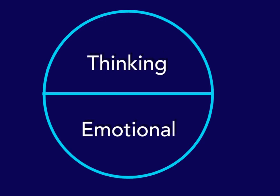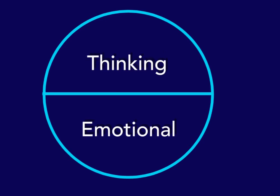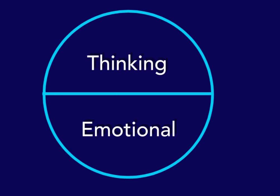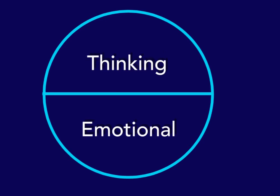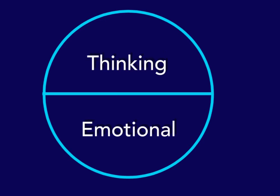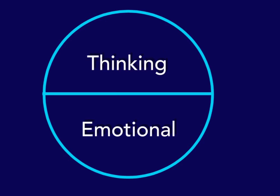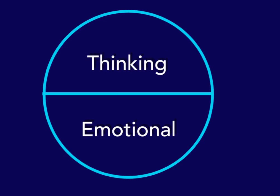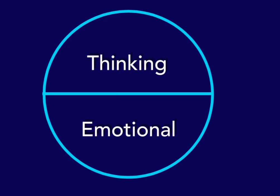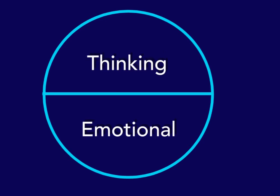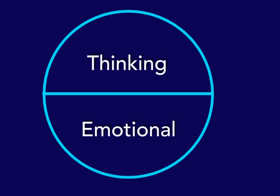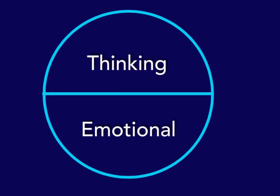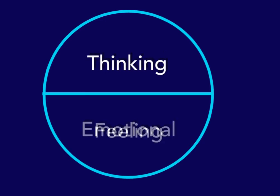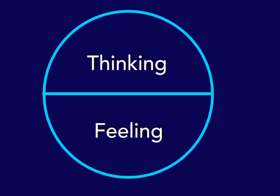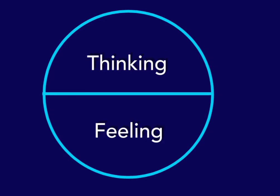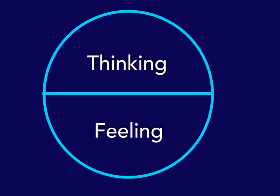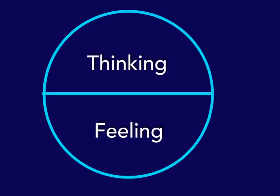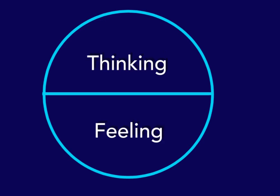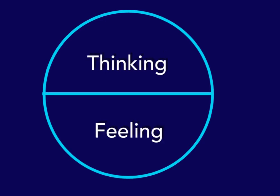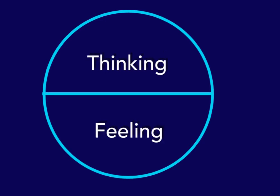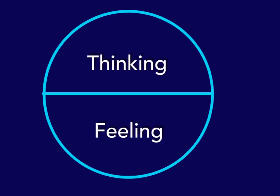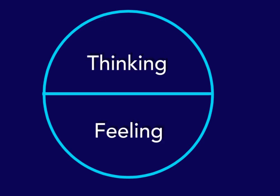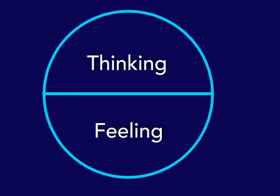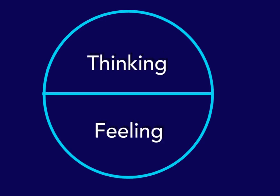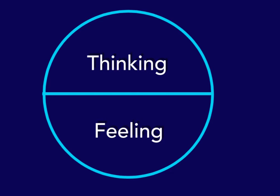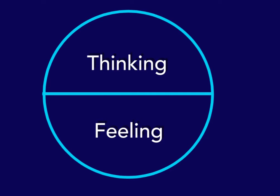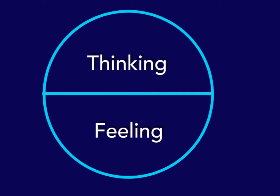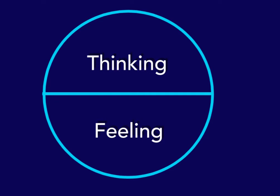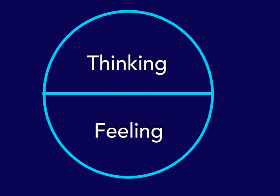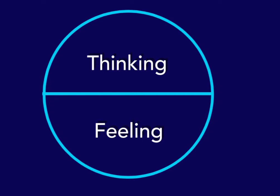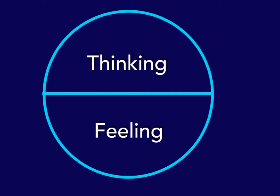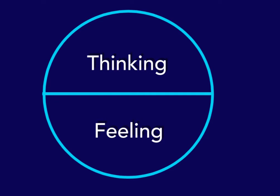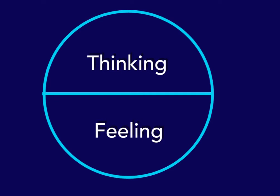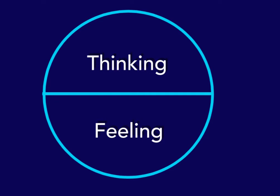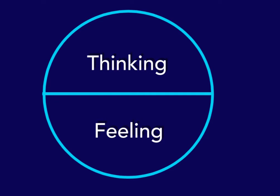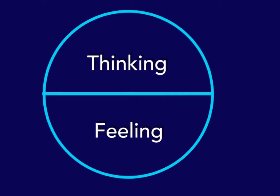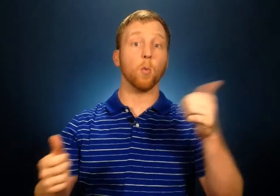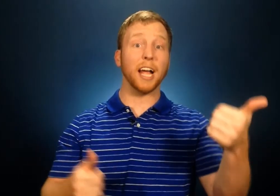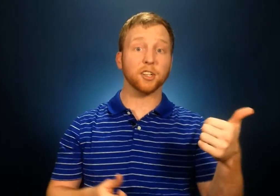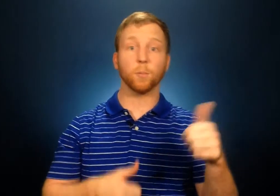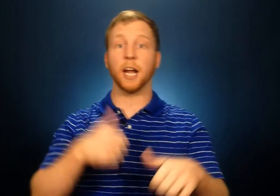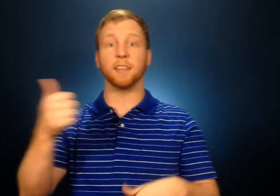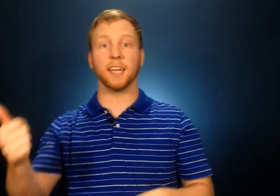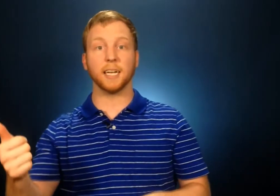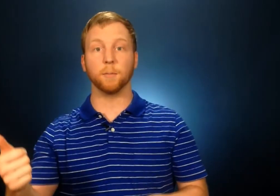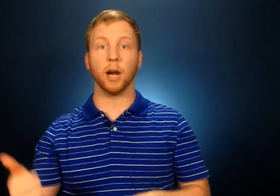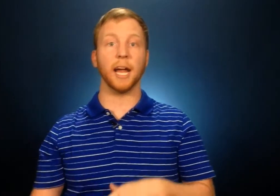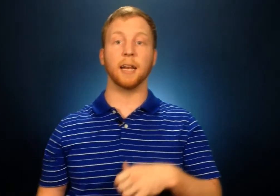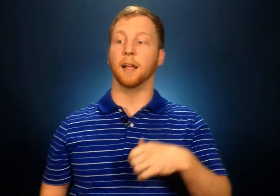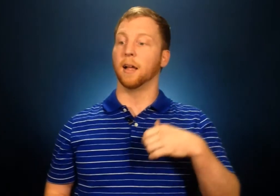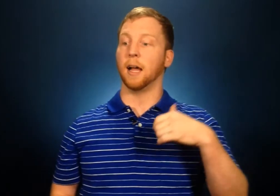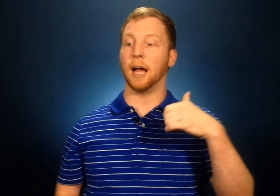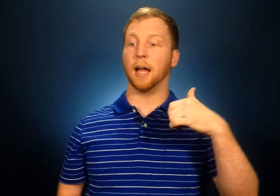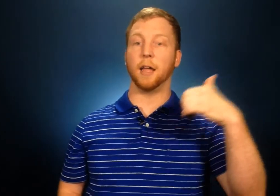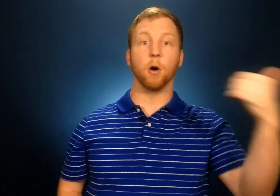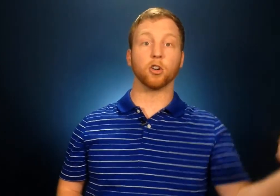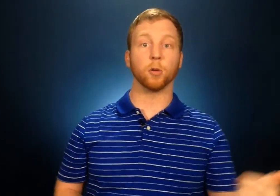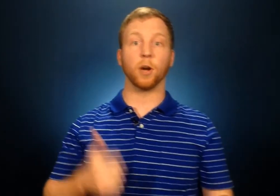emotional brain the feeling mind below the rational brain. So rational brain thinking brain emotional brain